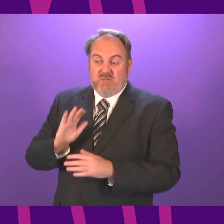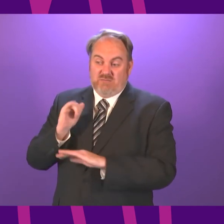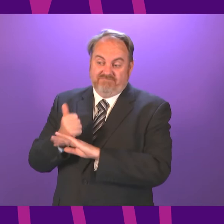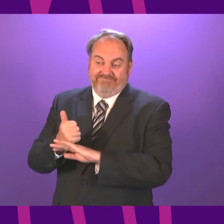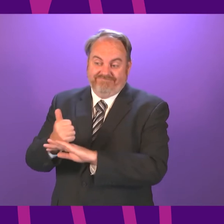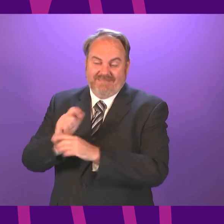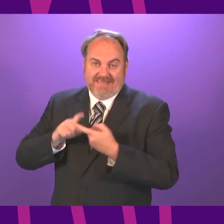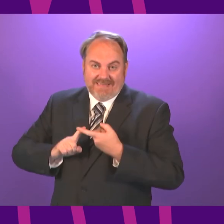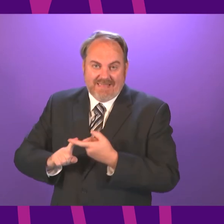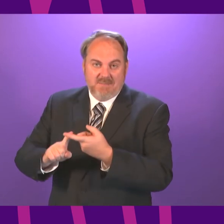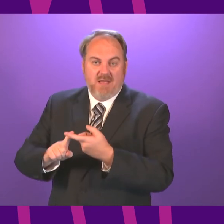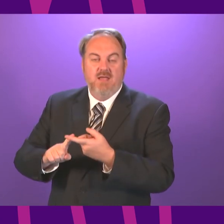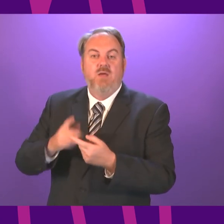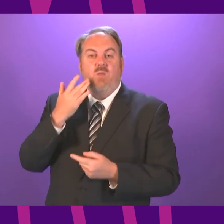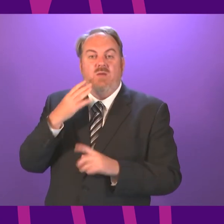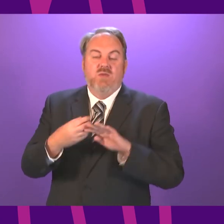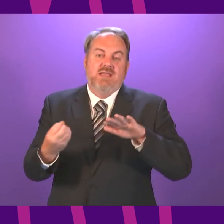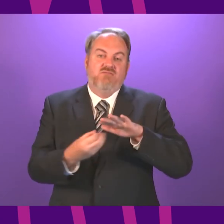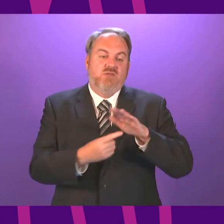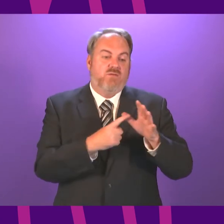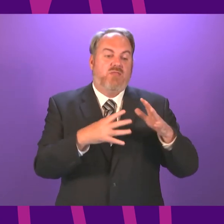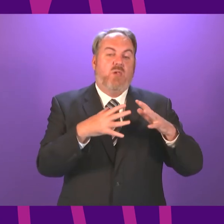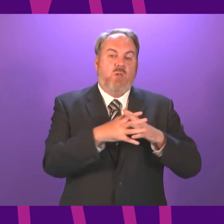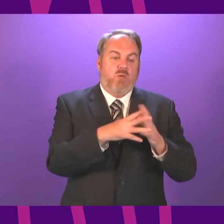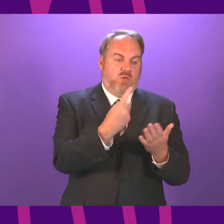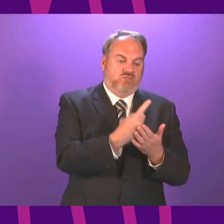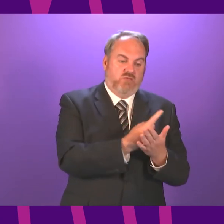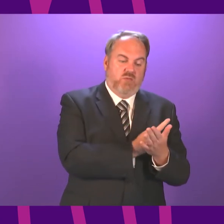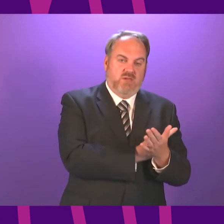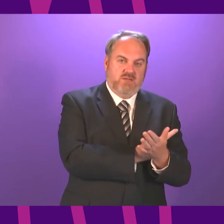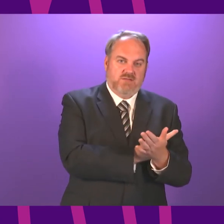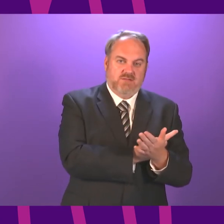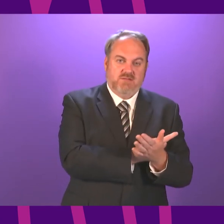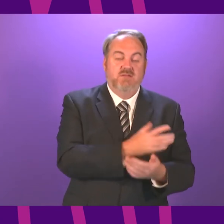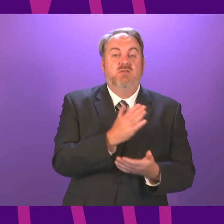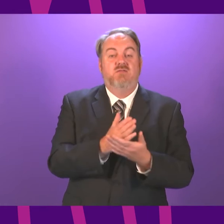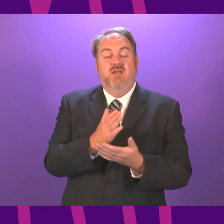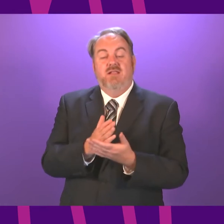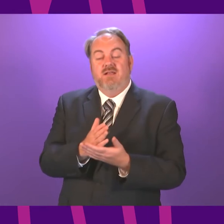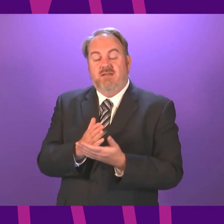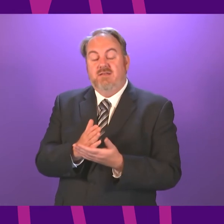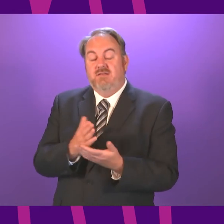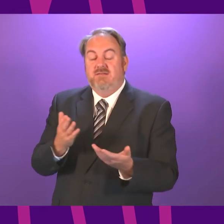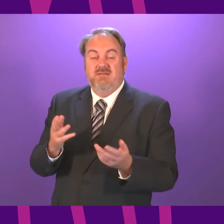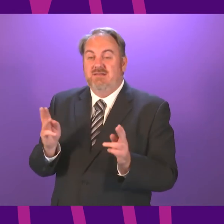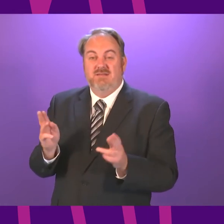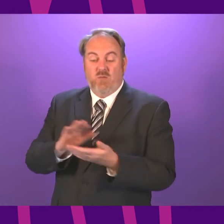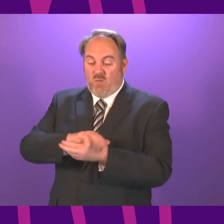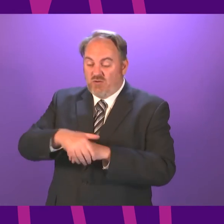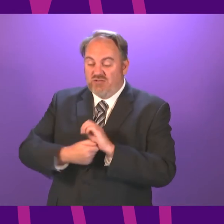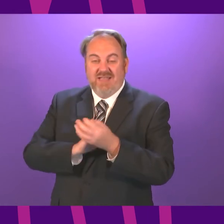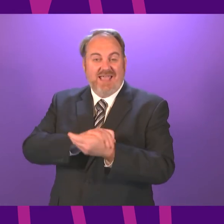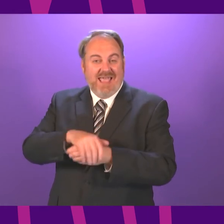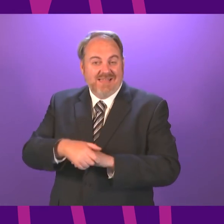major legal restrictions that are currently in place. But I think basic mitigations like washing your hands